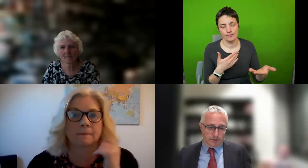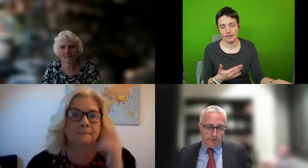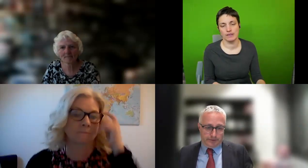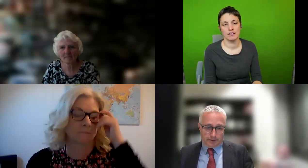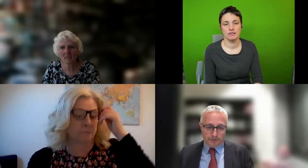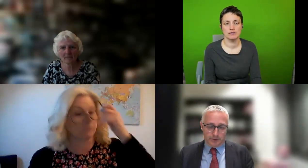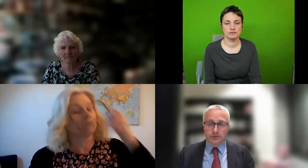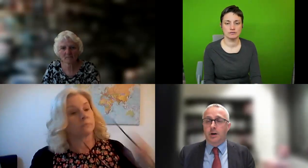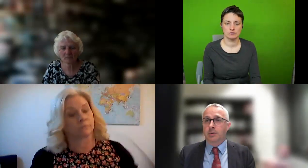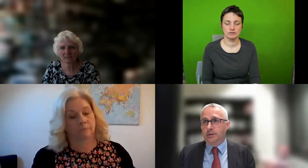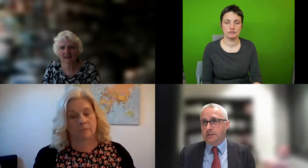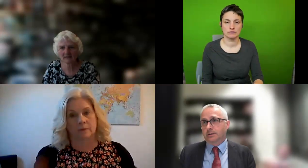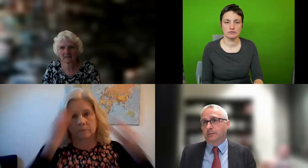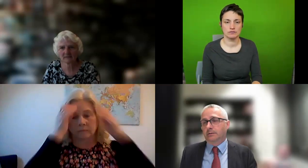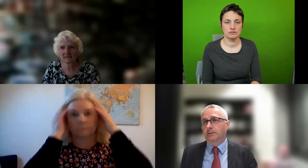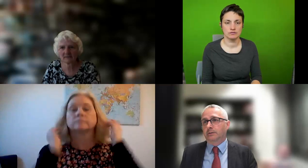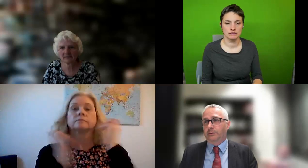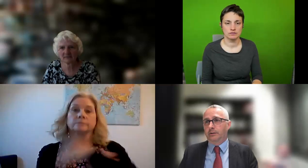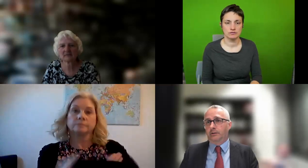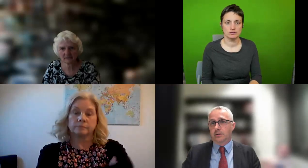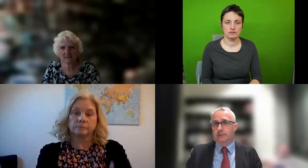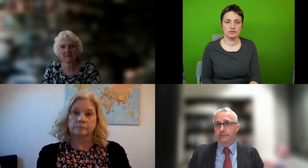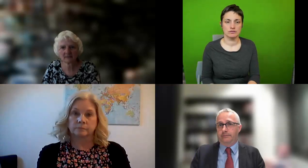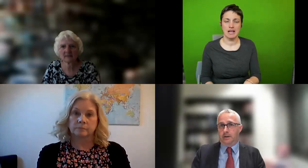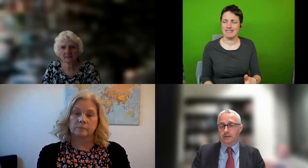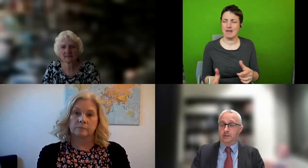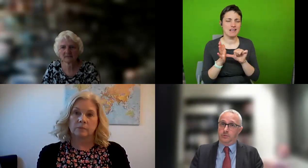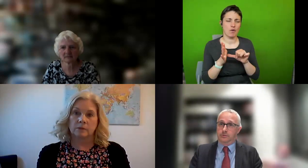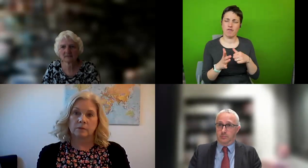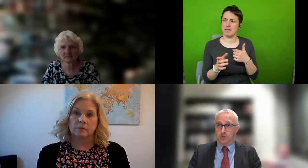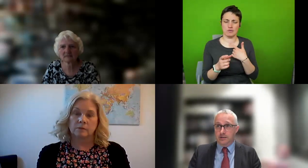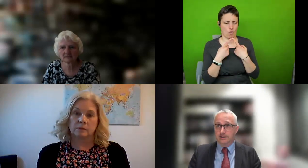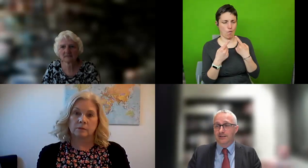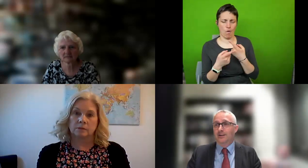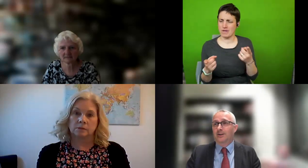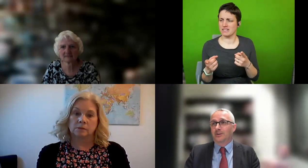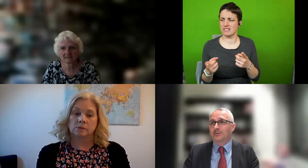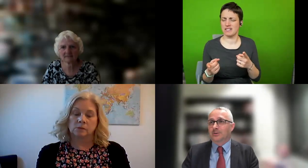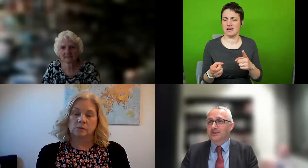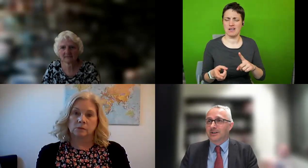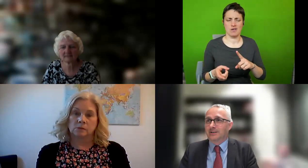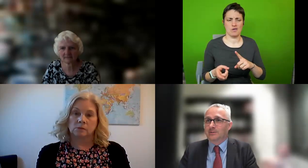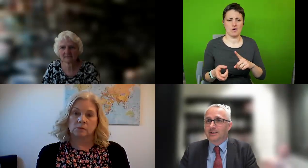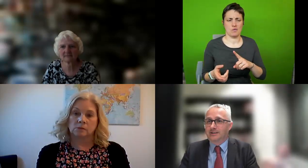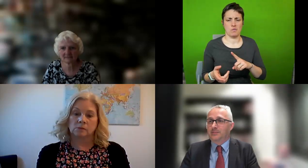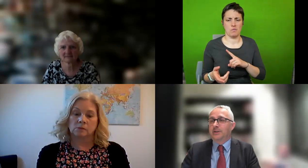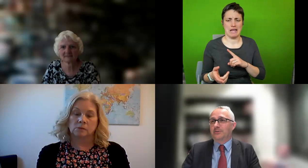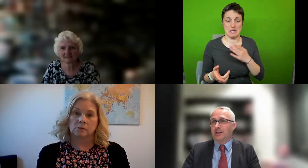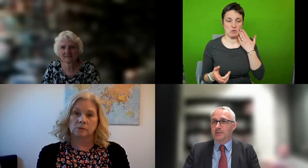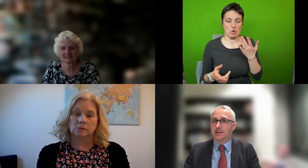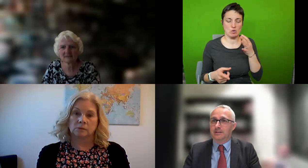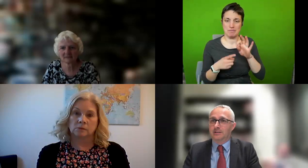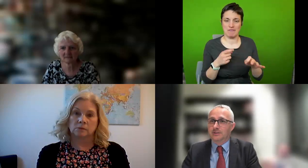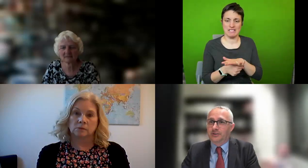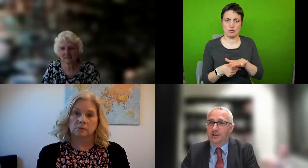it's difficult for me to comment because i don't know the york situation i find it somewhat surprising of course uh the way this being